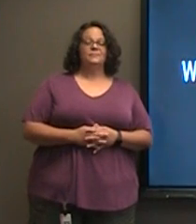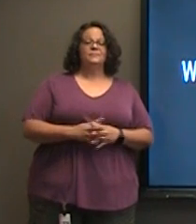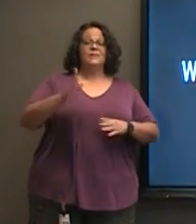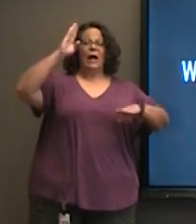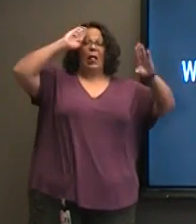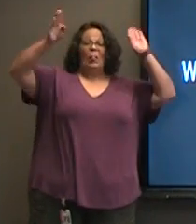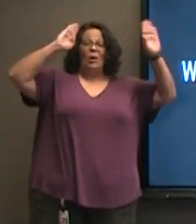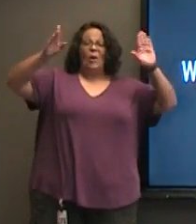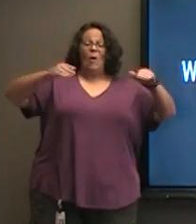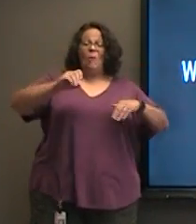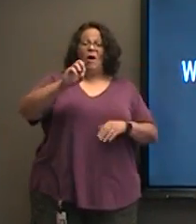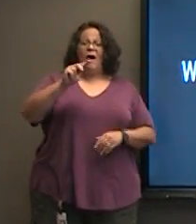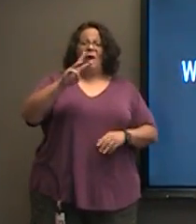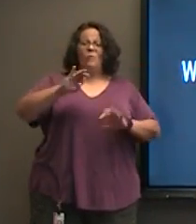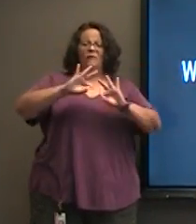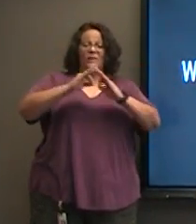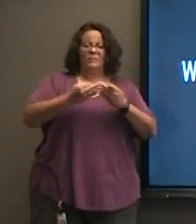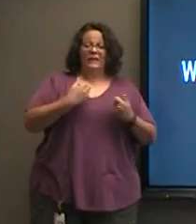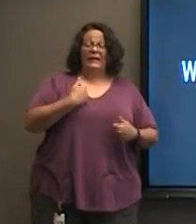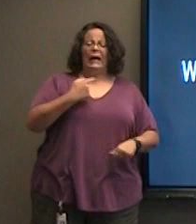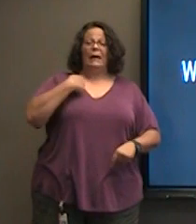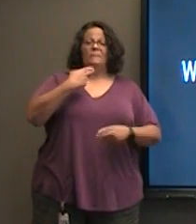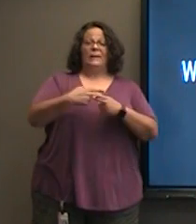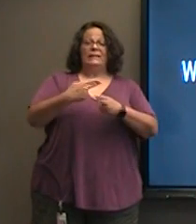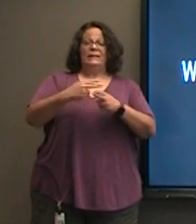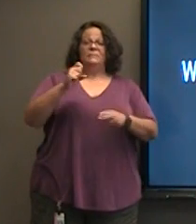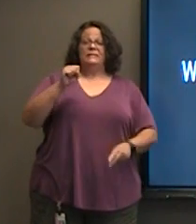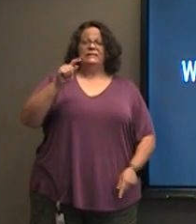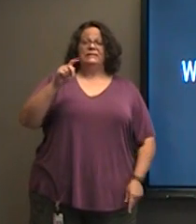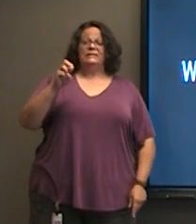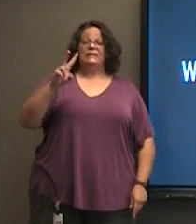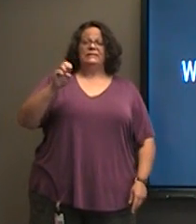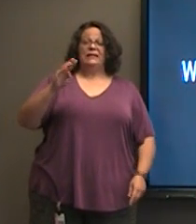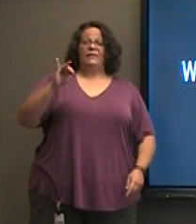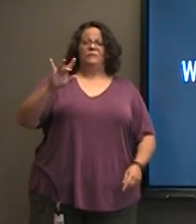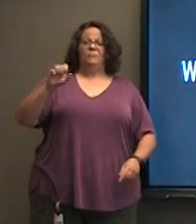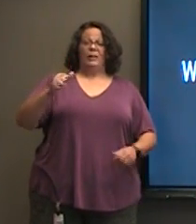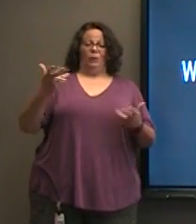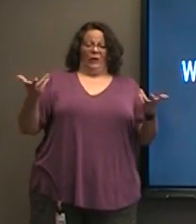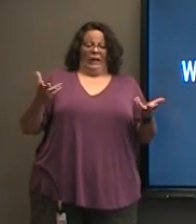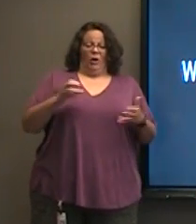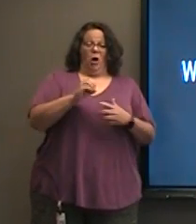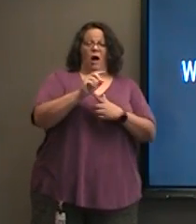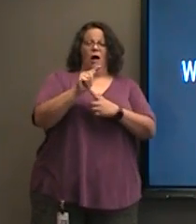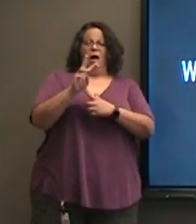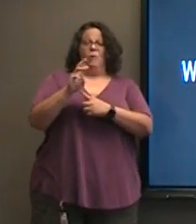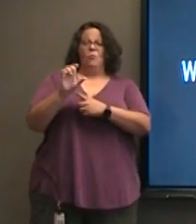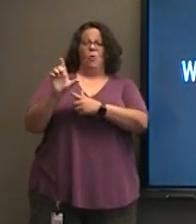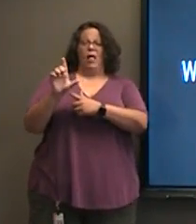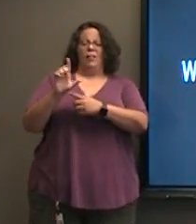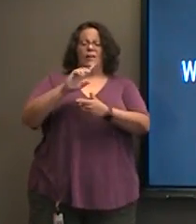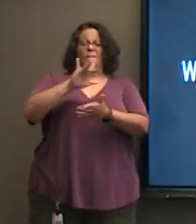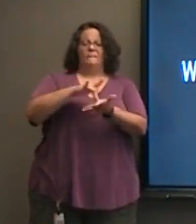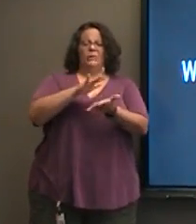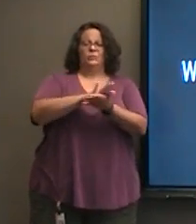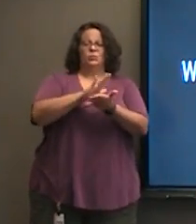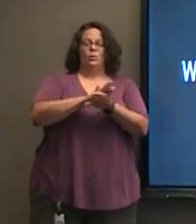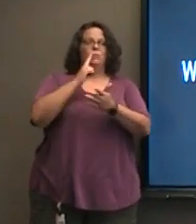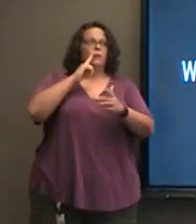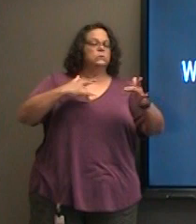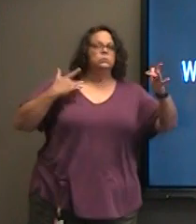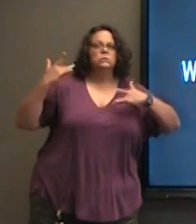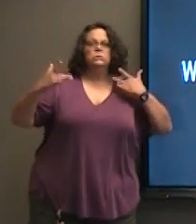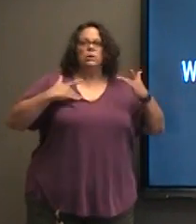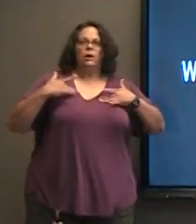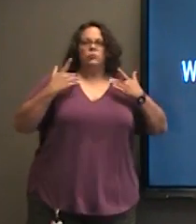Hello Otwell families. My name is Steve Miller, principal here at Otwell Middle School and we are so excited for the 2021 school year to get